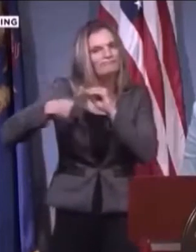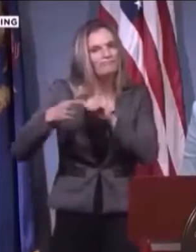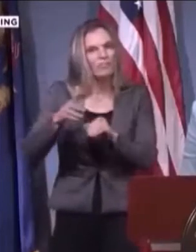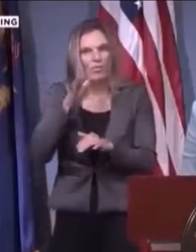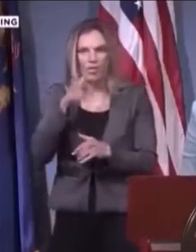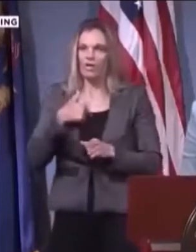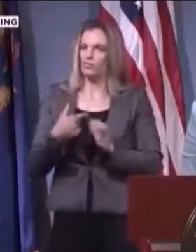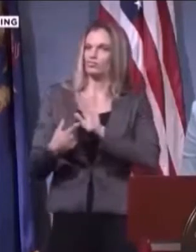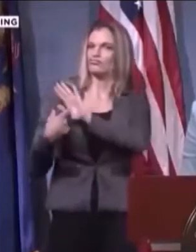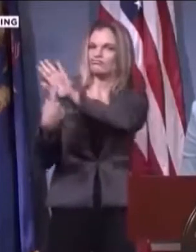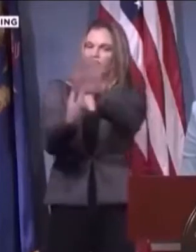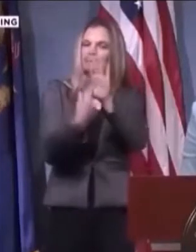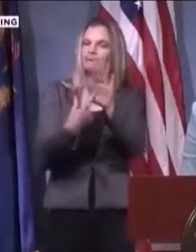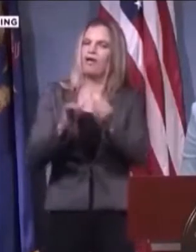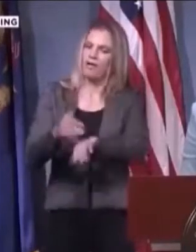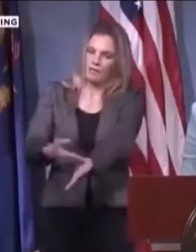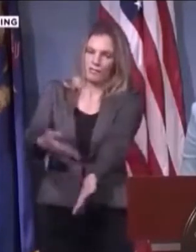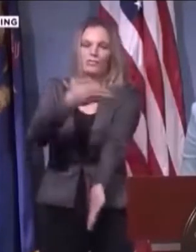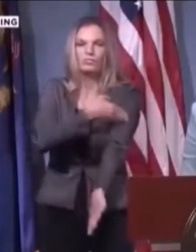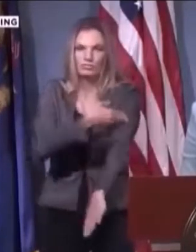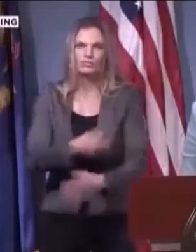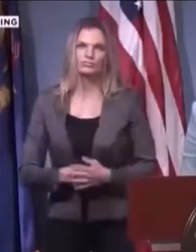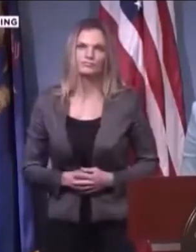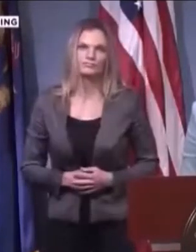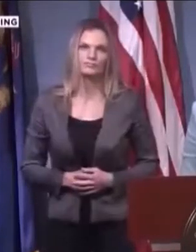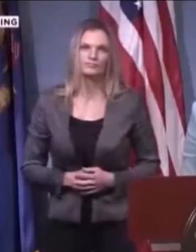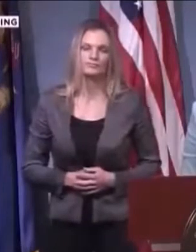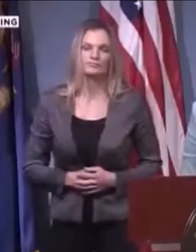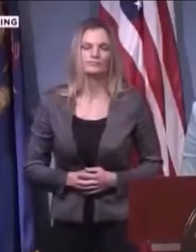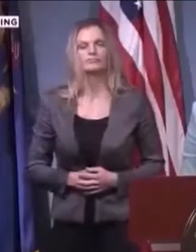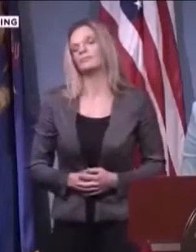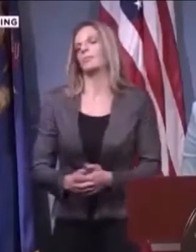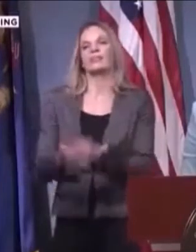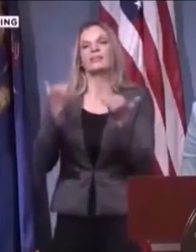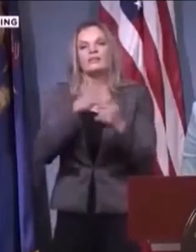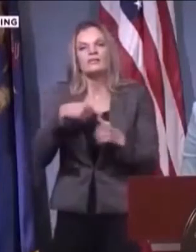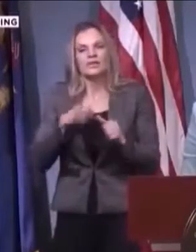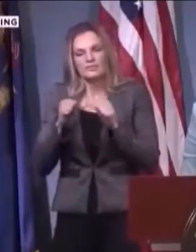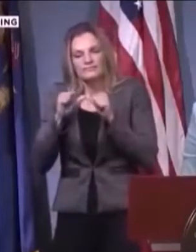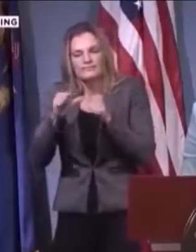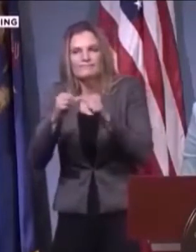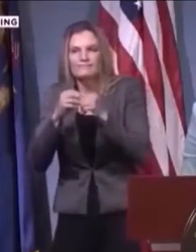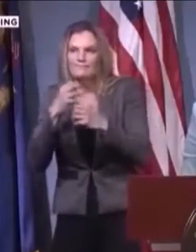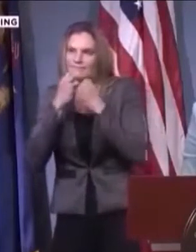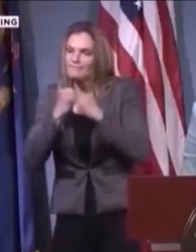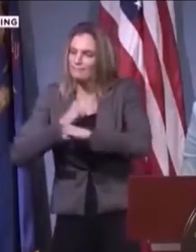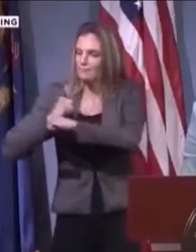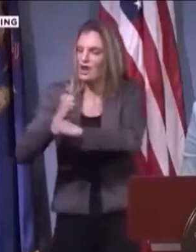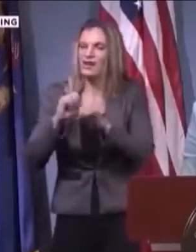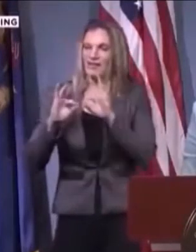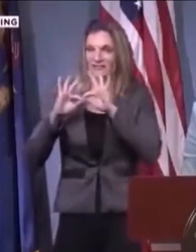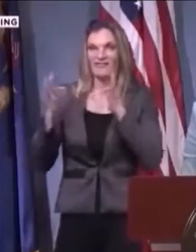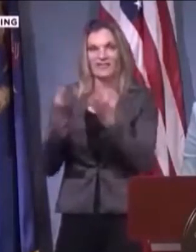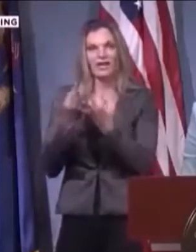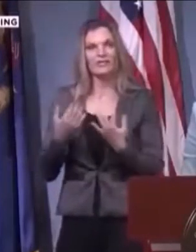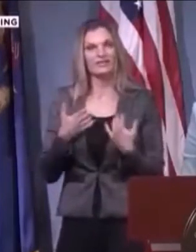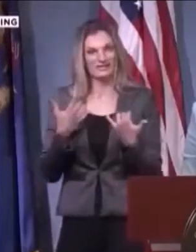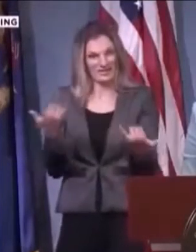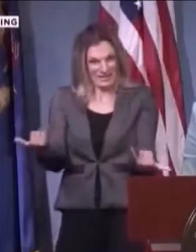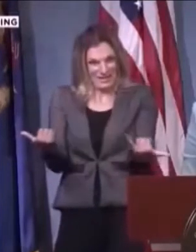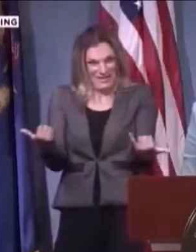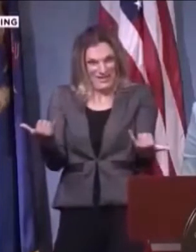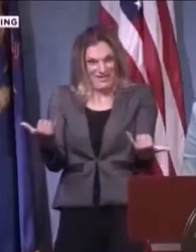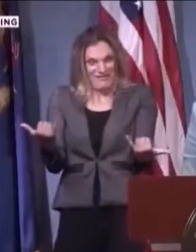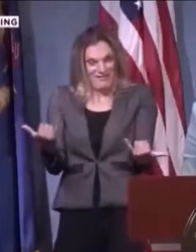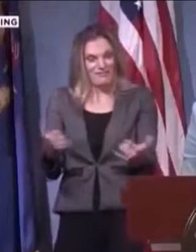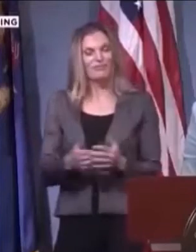laptop or something, uh, like a conference call or like, like a, like a Skype type thing. Right. But you have to have your